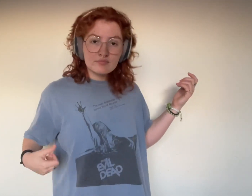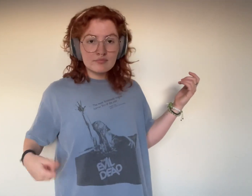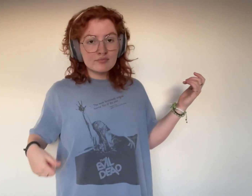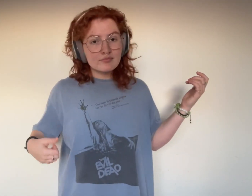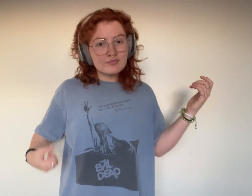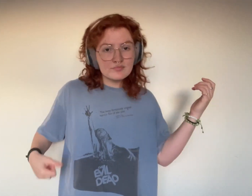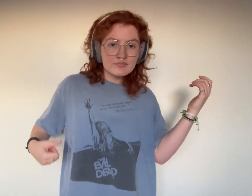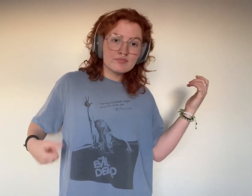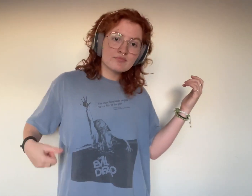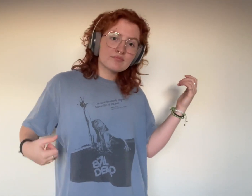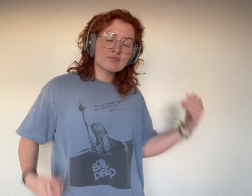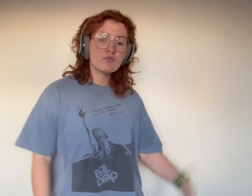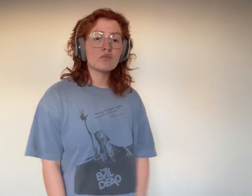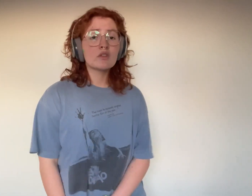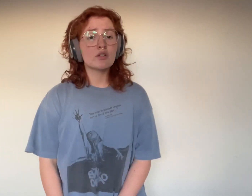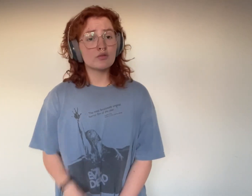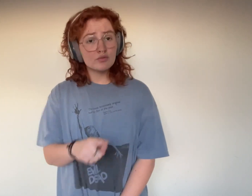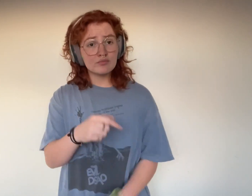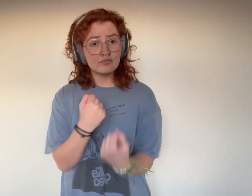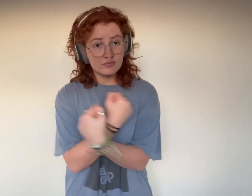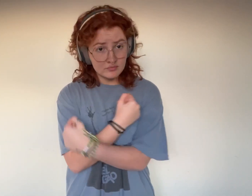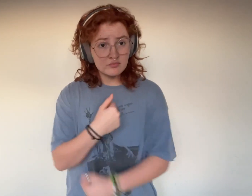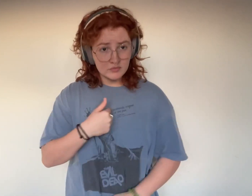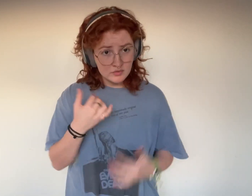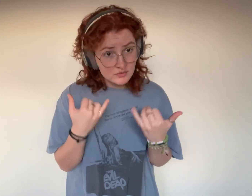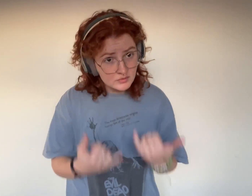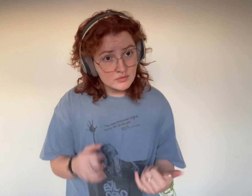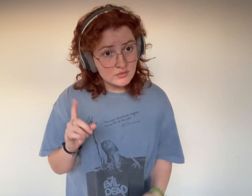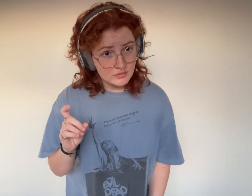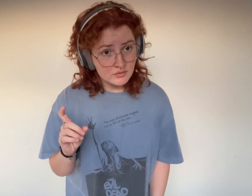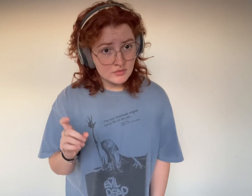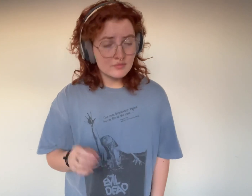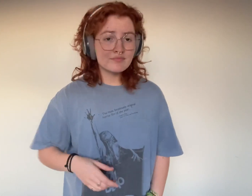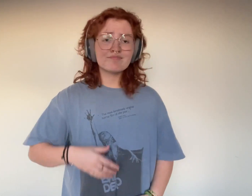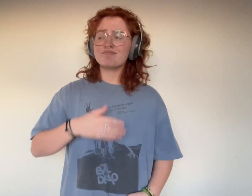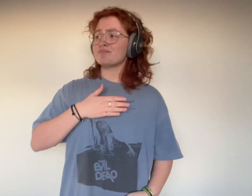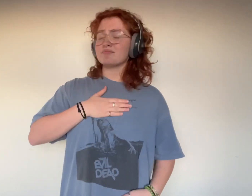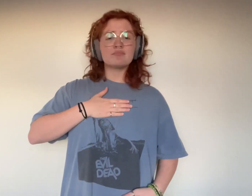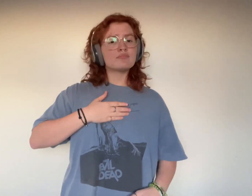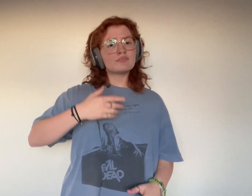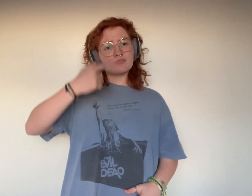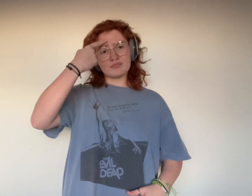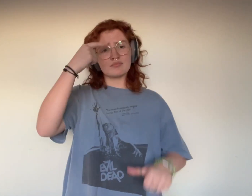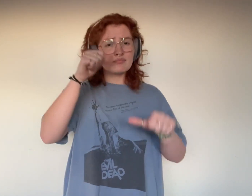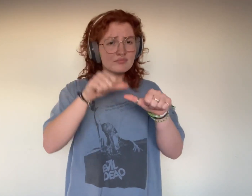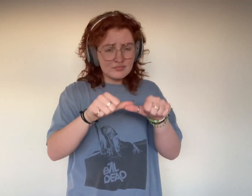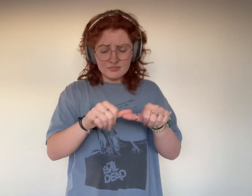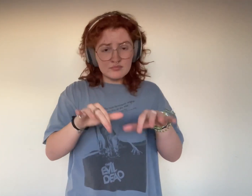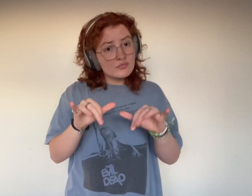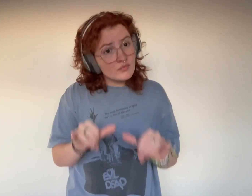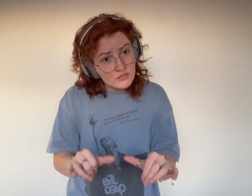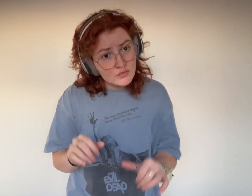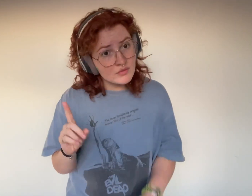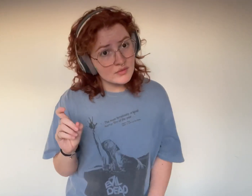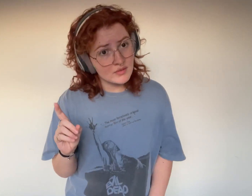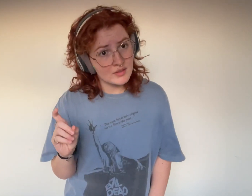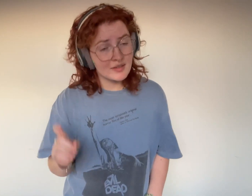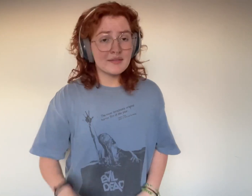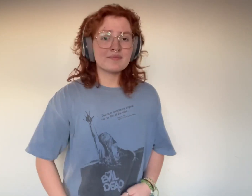Do you love me anymore? Does my memory remain? Lord, I